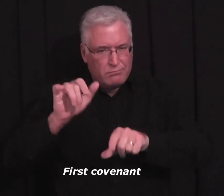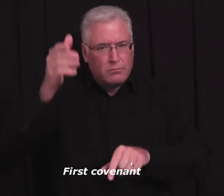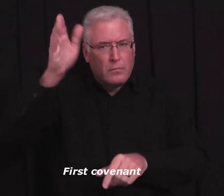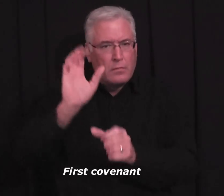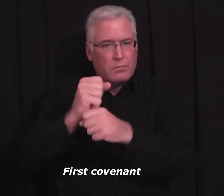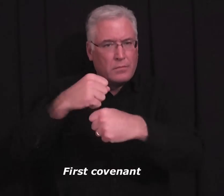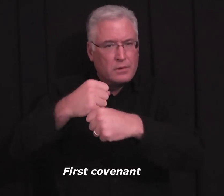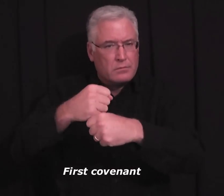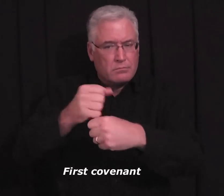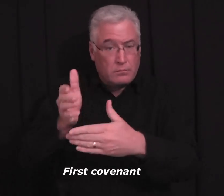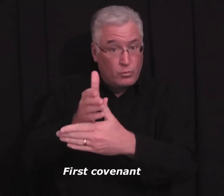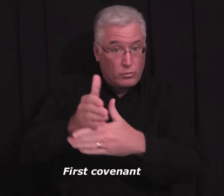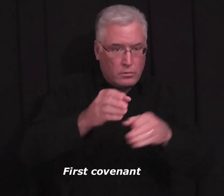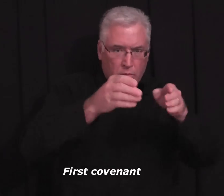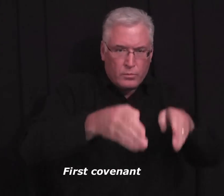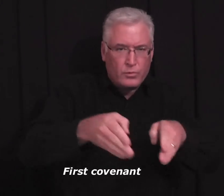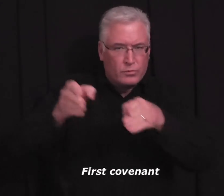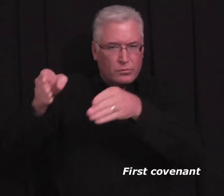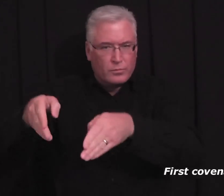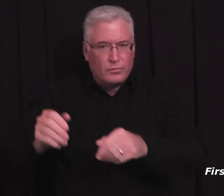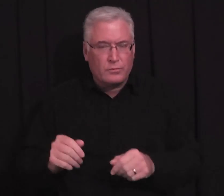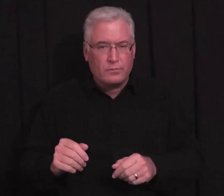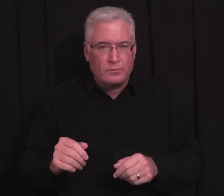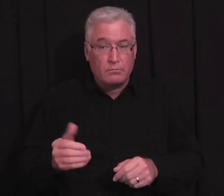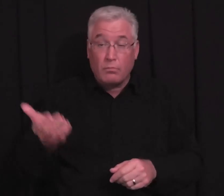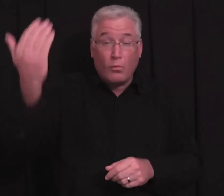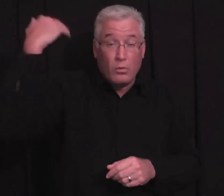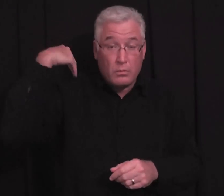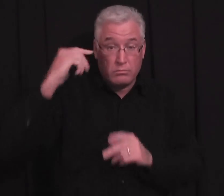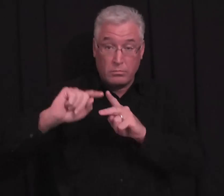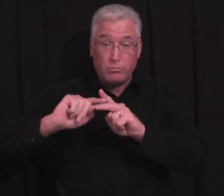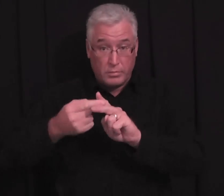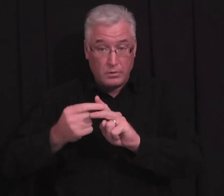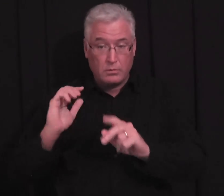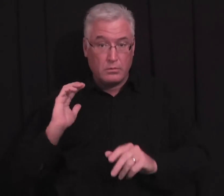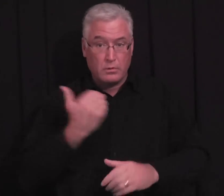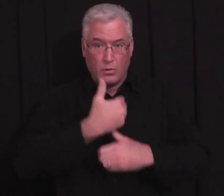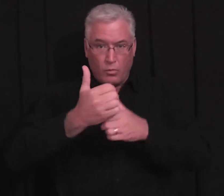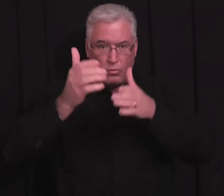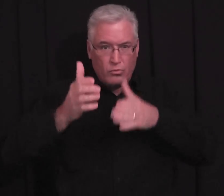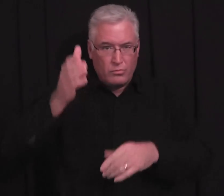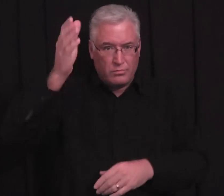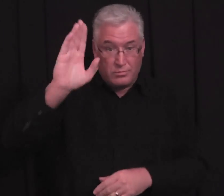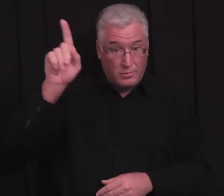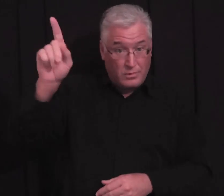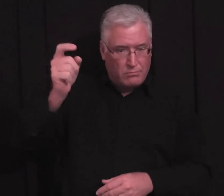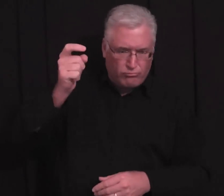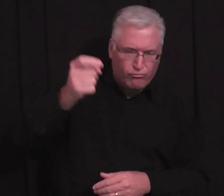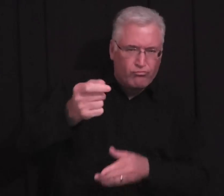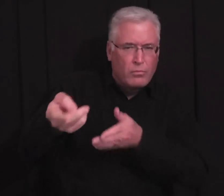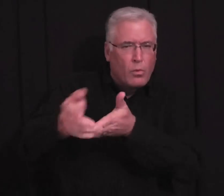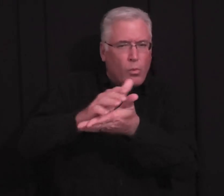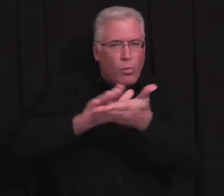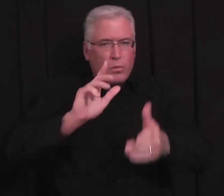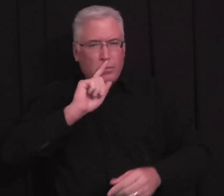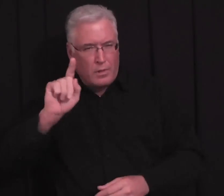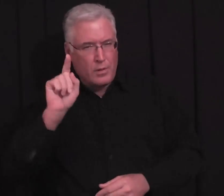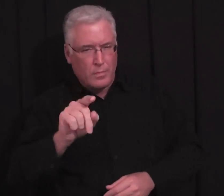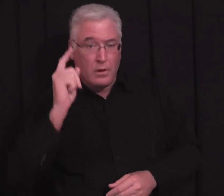against the first covenant. First covenant that our Creator made between people a long time ago in the beginning. our Creator, He gave